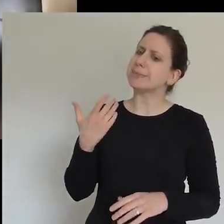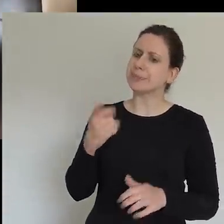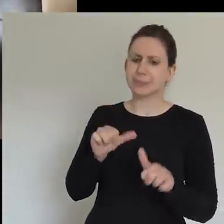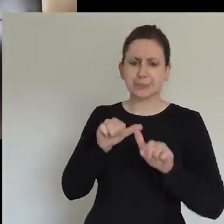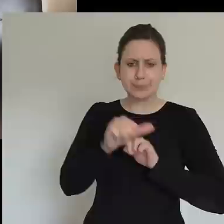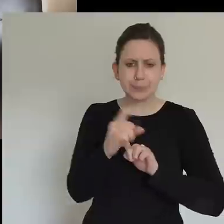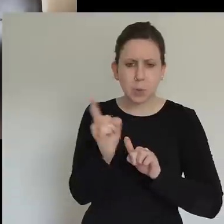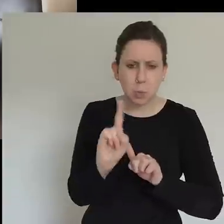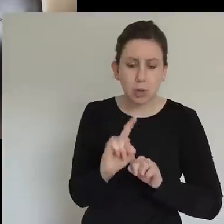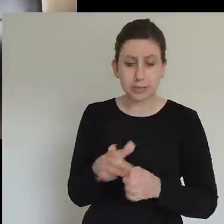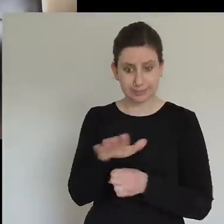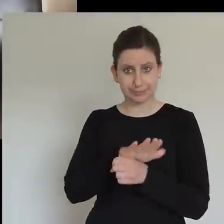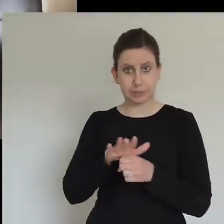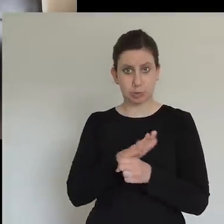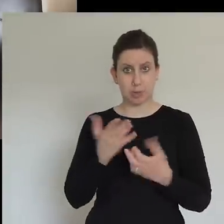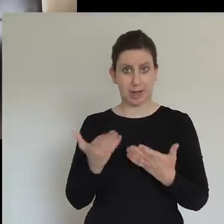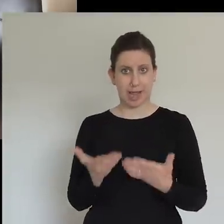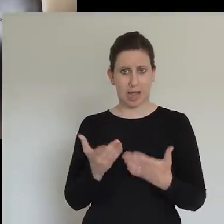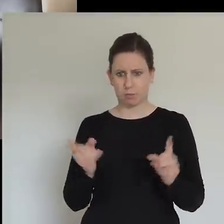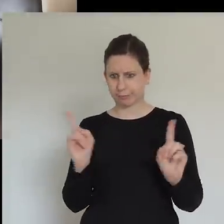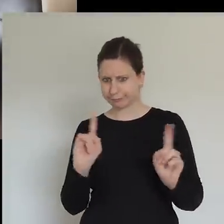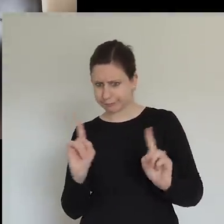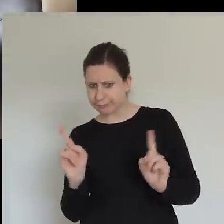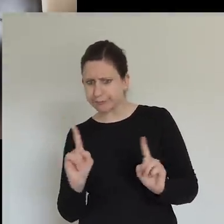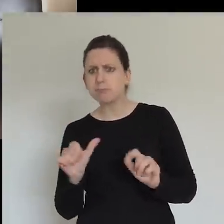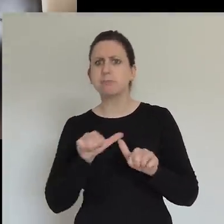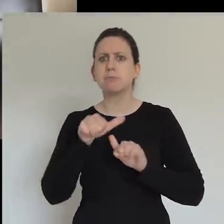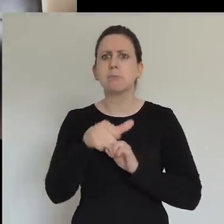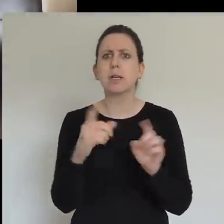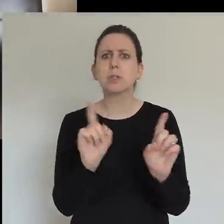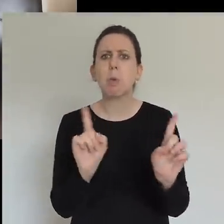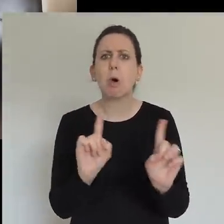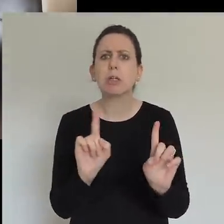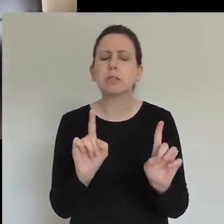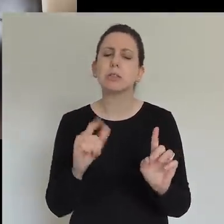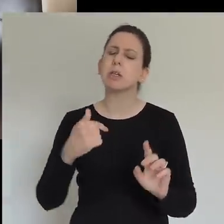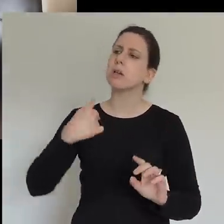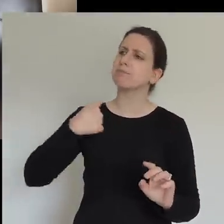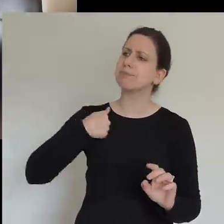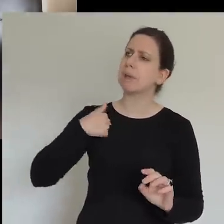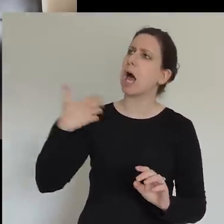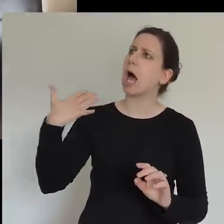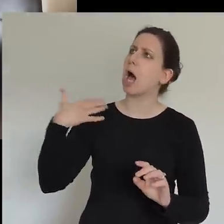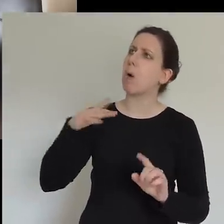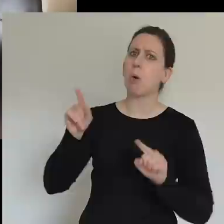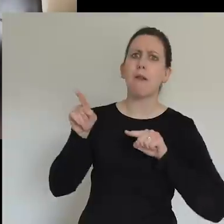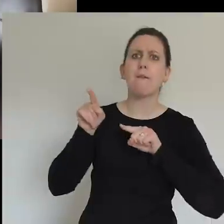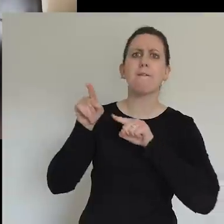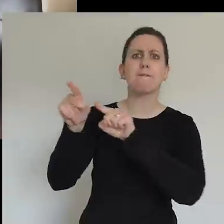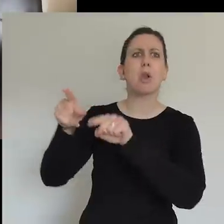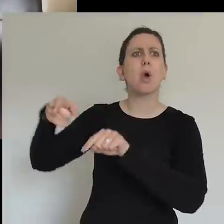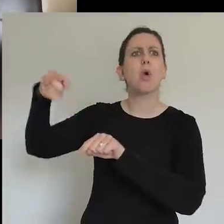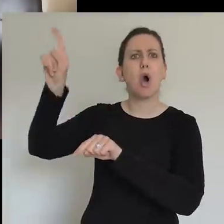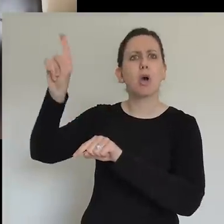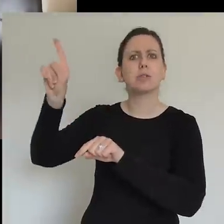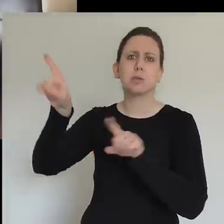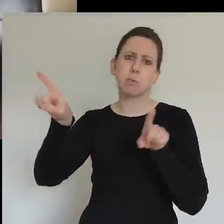come? And actually, that I really want to walk in step with God and with one another. And I don't know, I've been so aware,